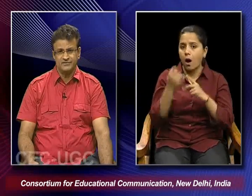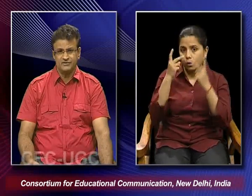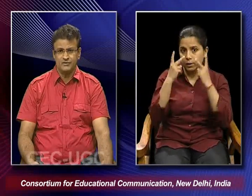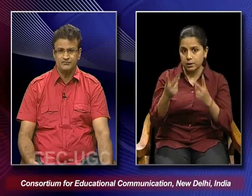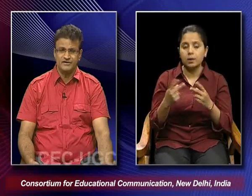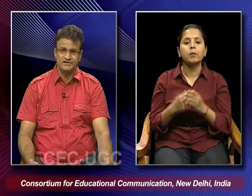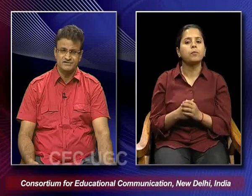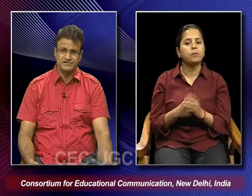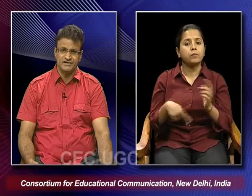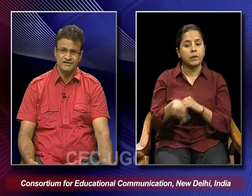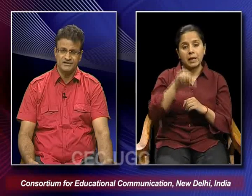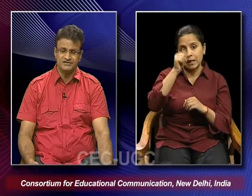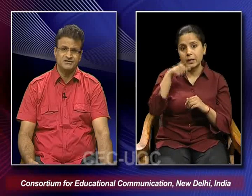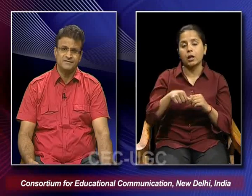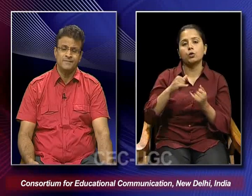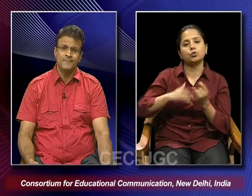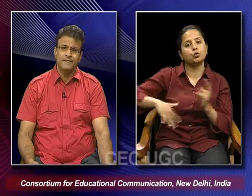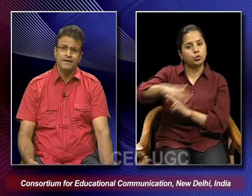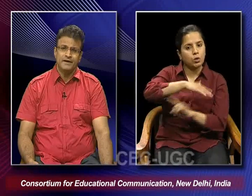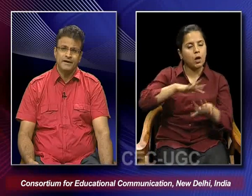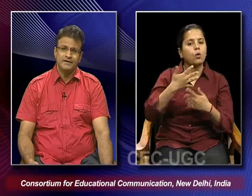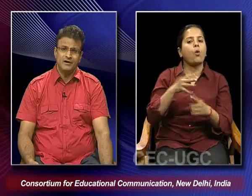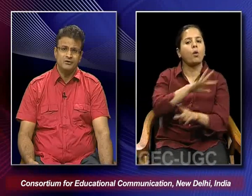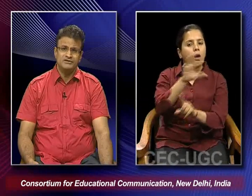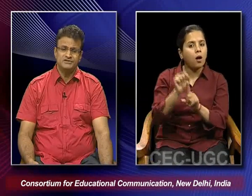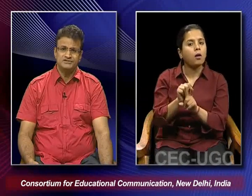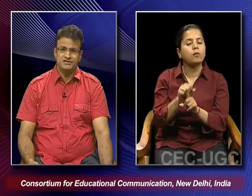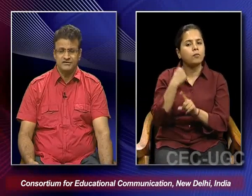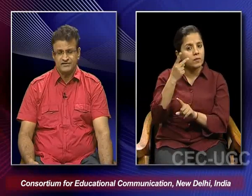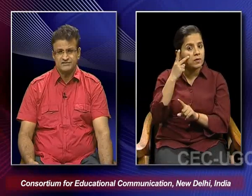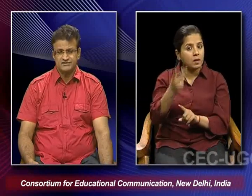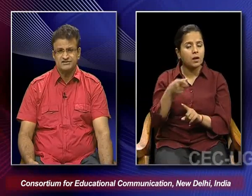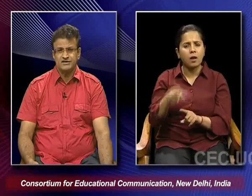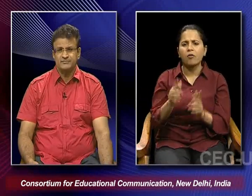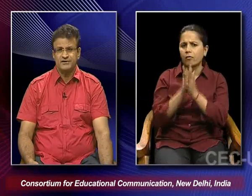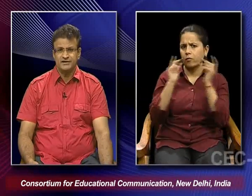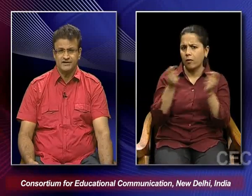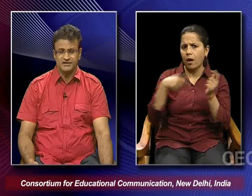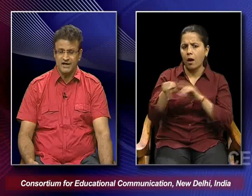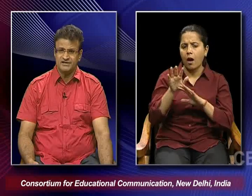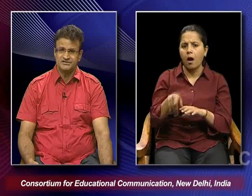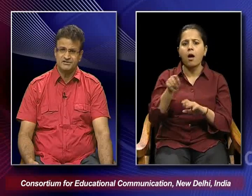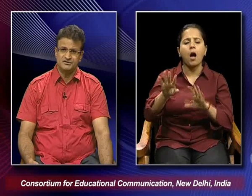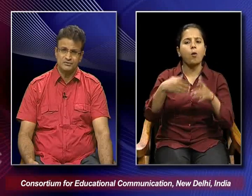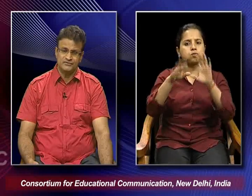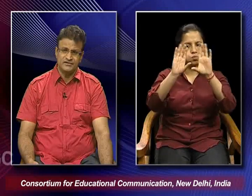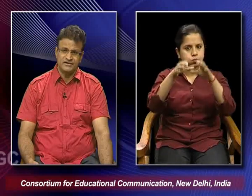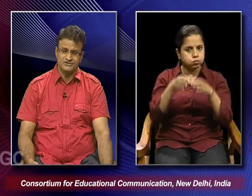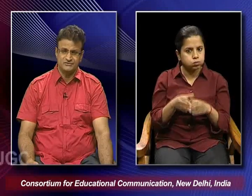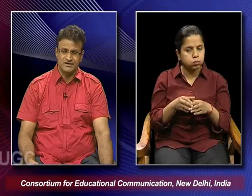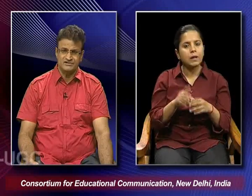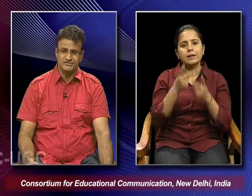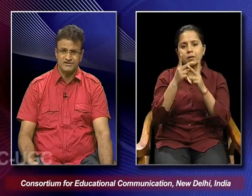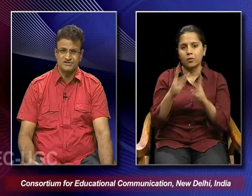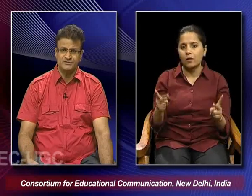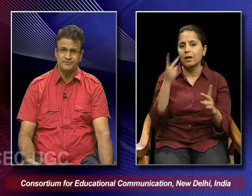framework of the Indian society and culture. And how these festivals they have been categorized into different kinds